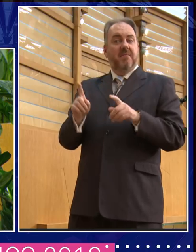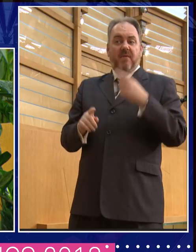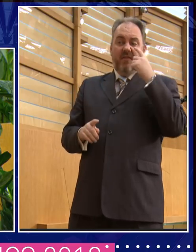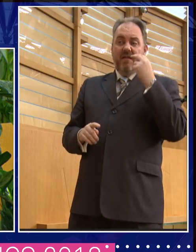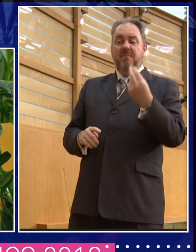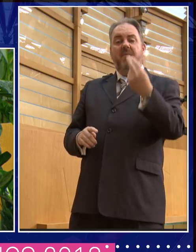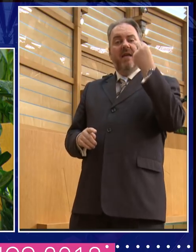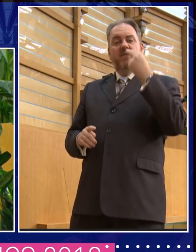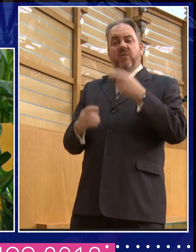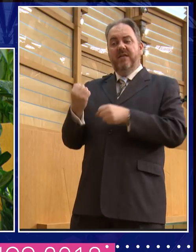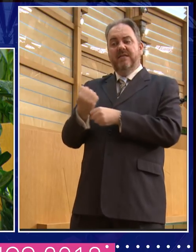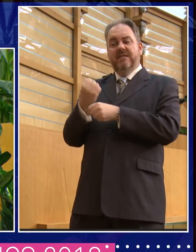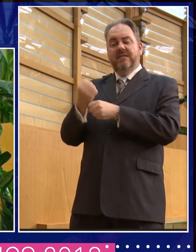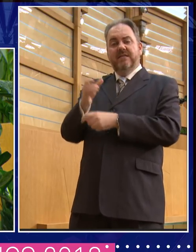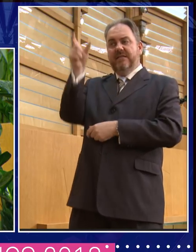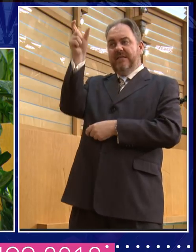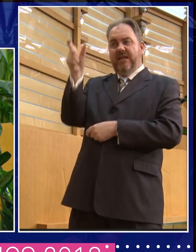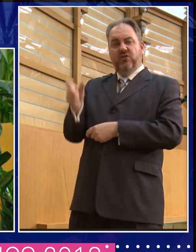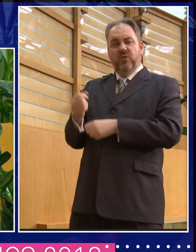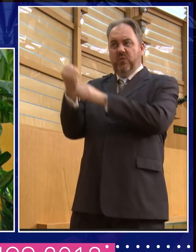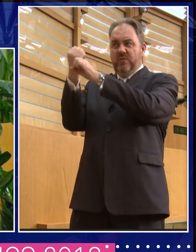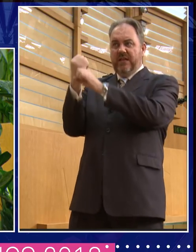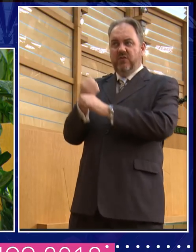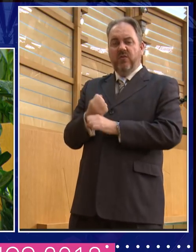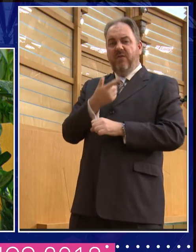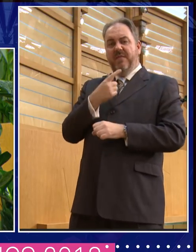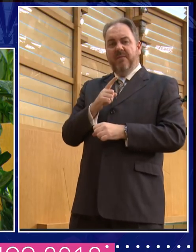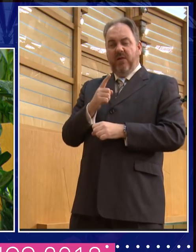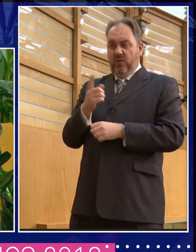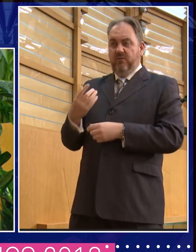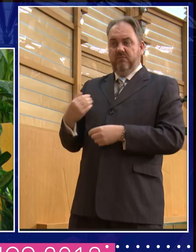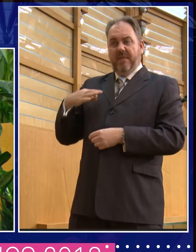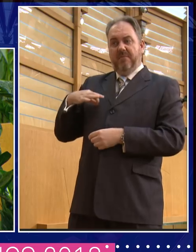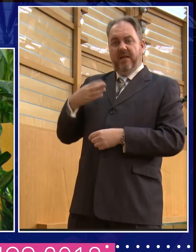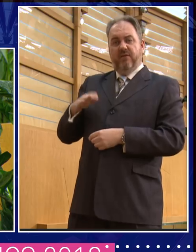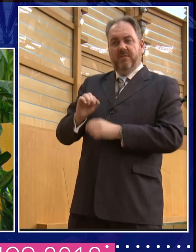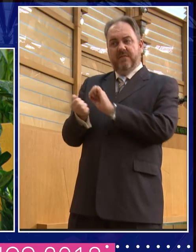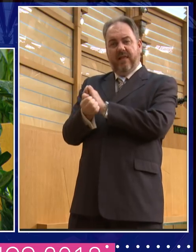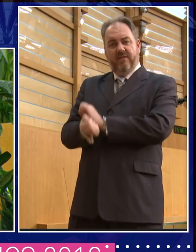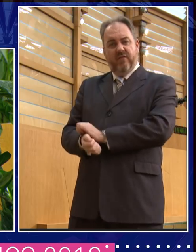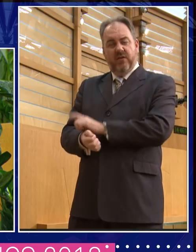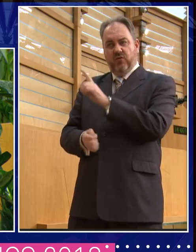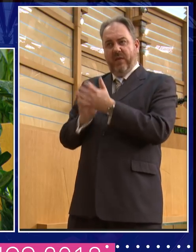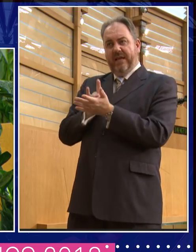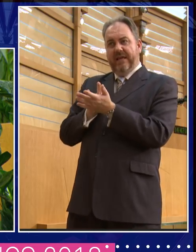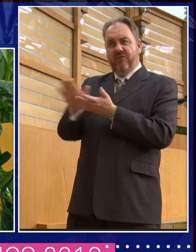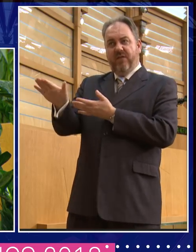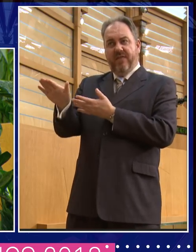is, I think, is bound to be contested. But, uh, I, I, I want my students